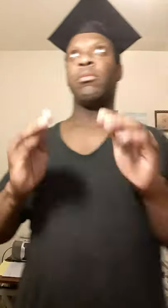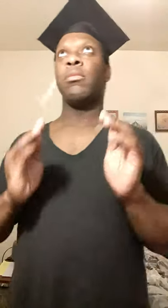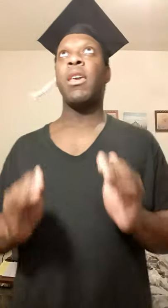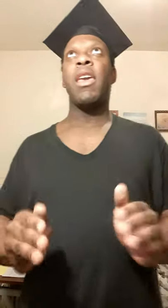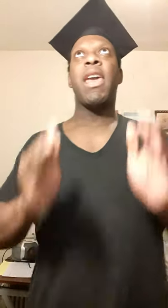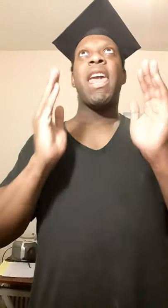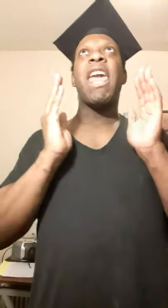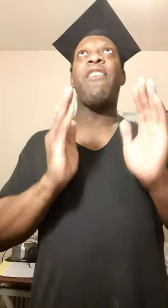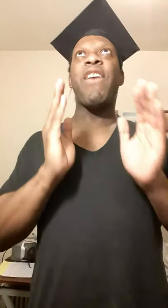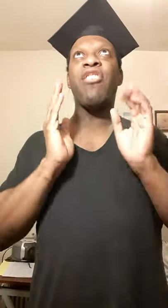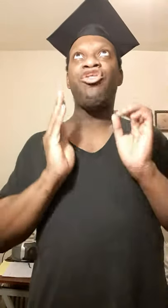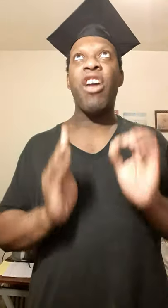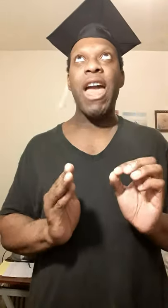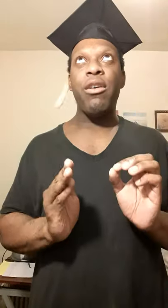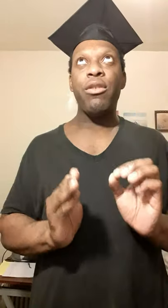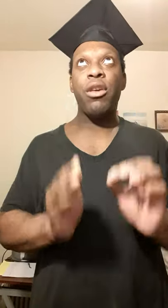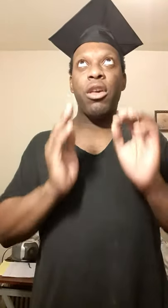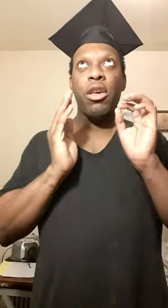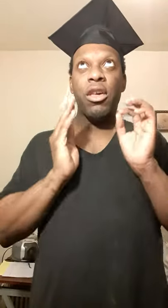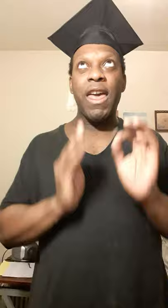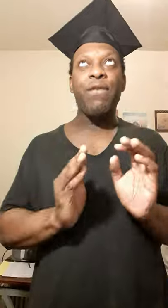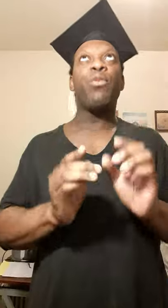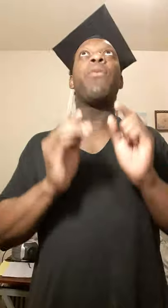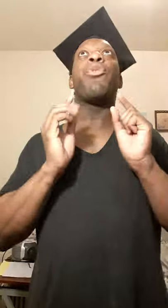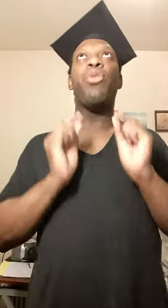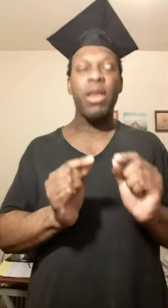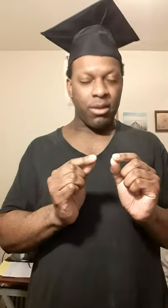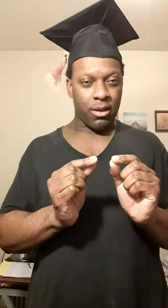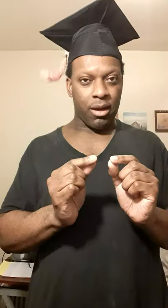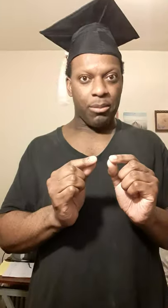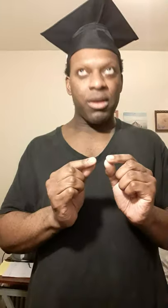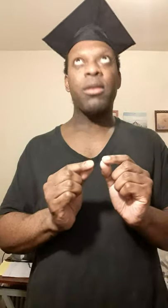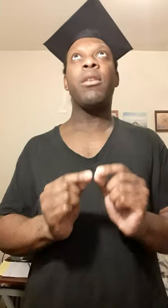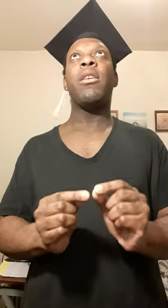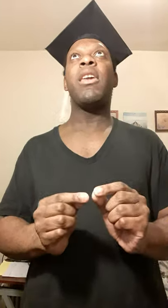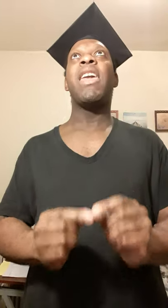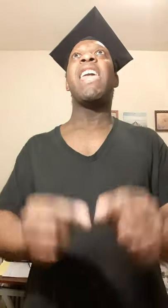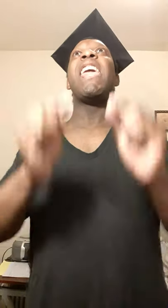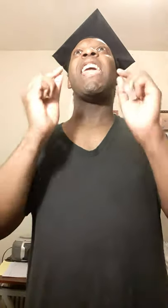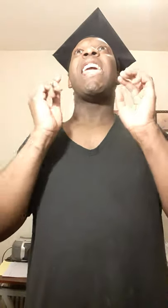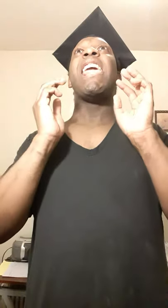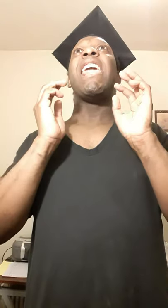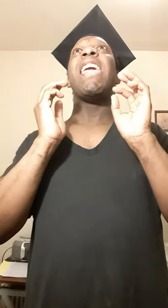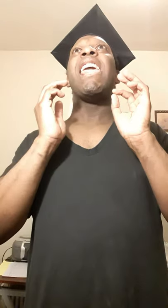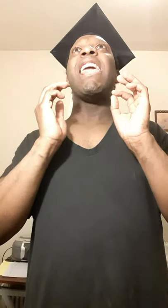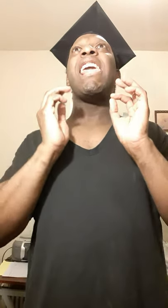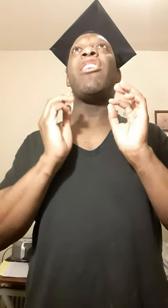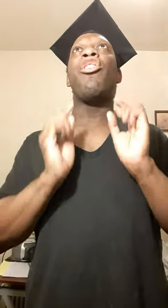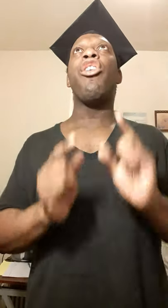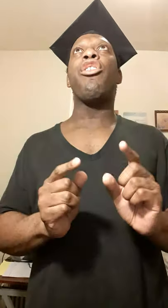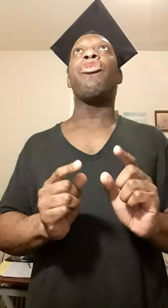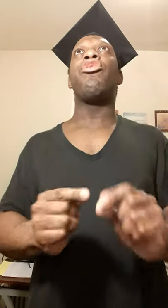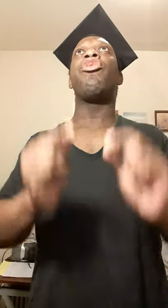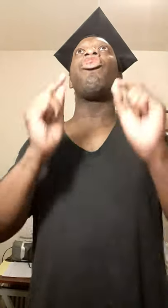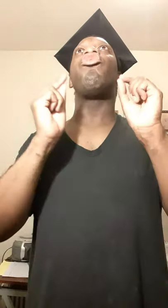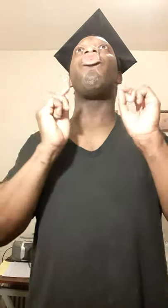If a child lives with criticism, he learns to